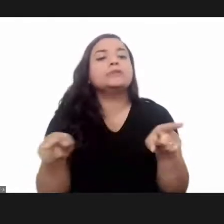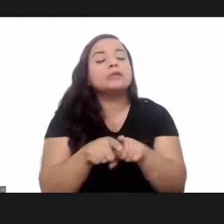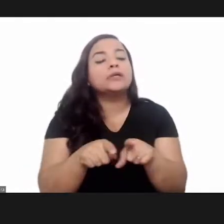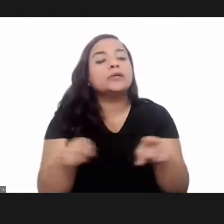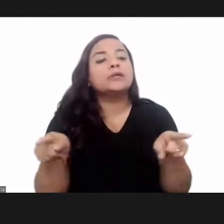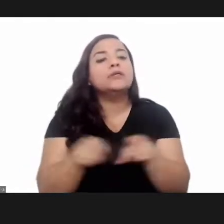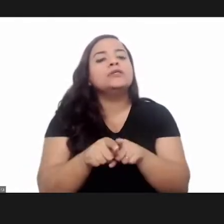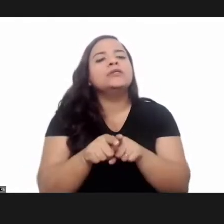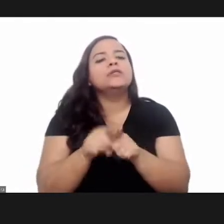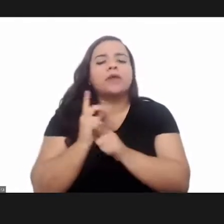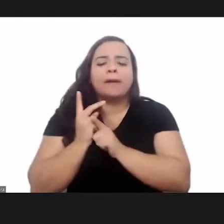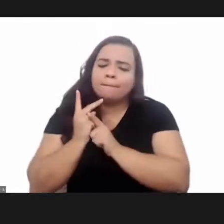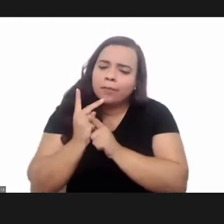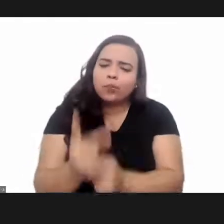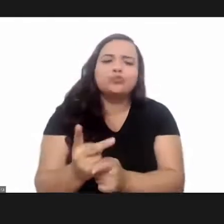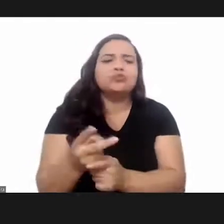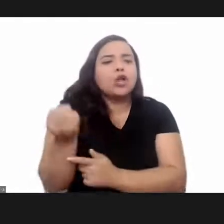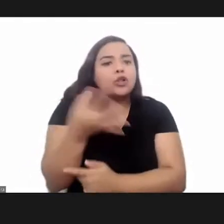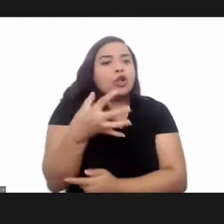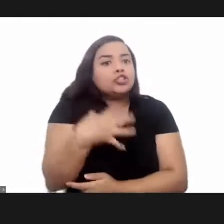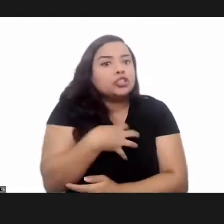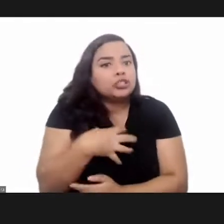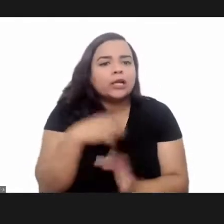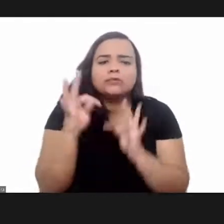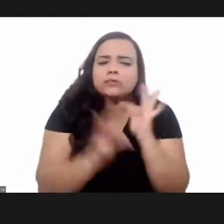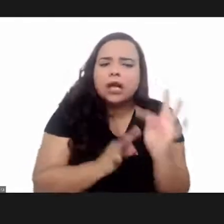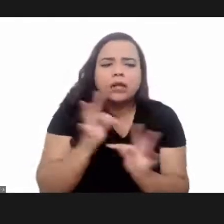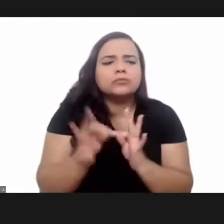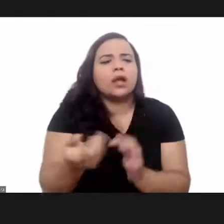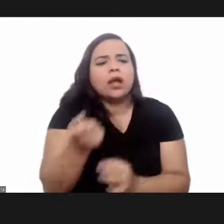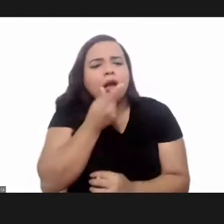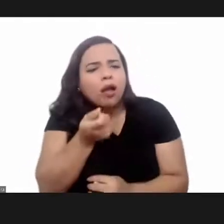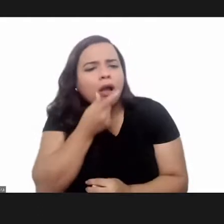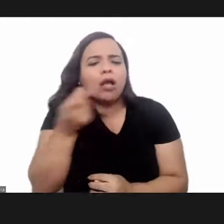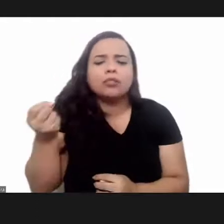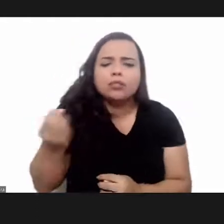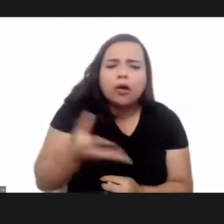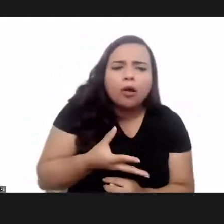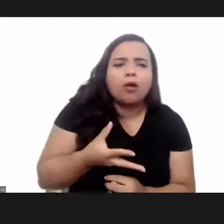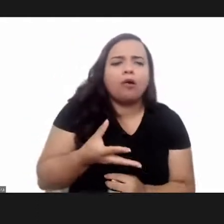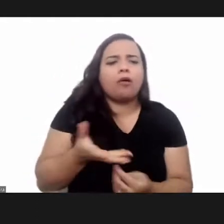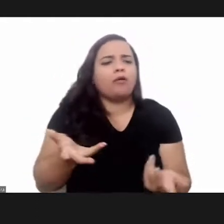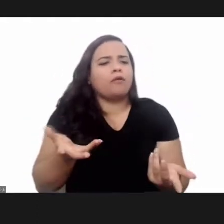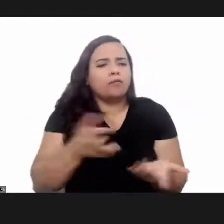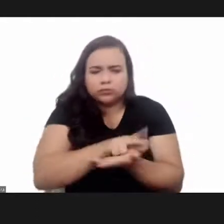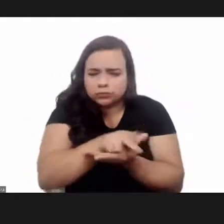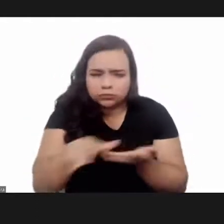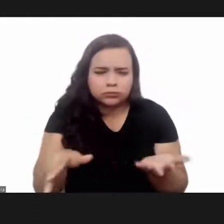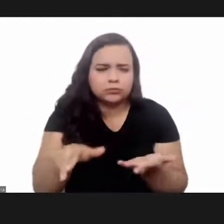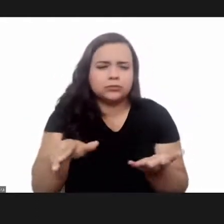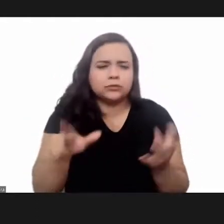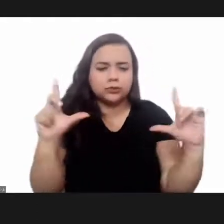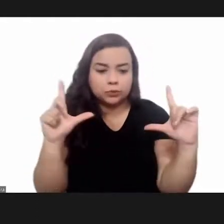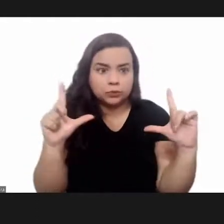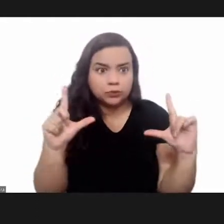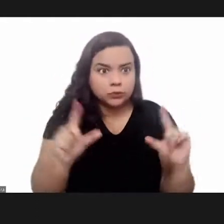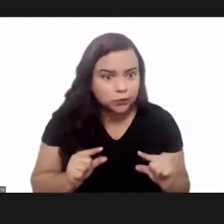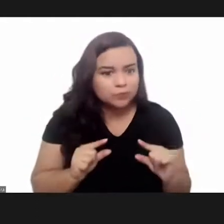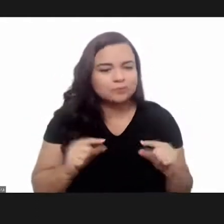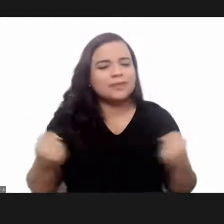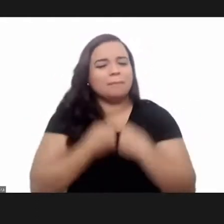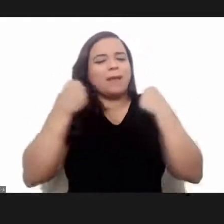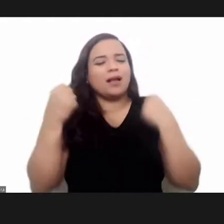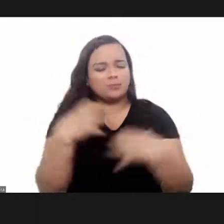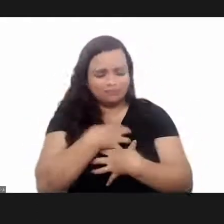and search for new forms of treatment and new drugs something that can